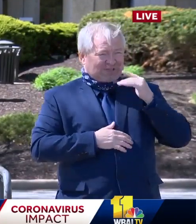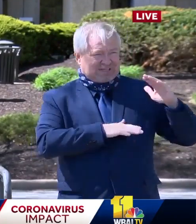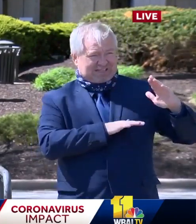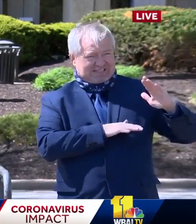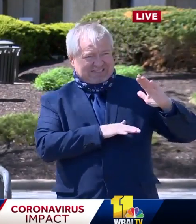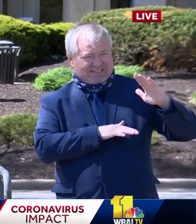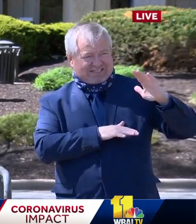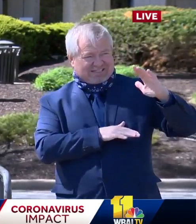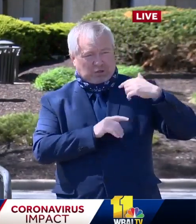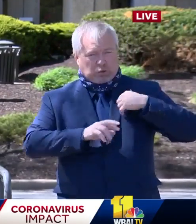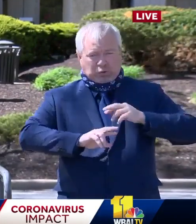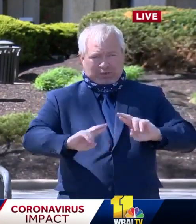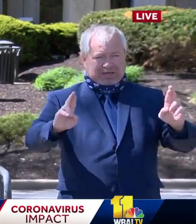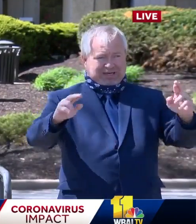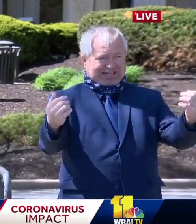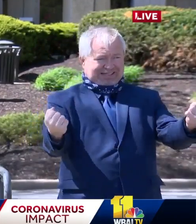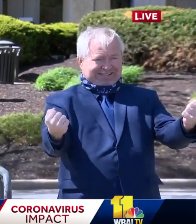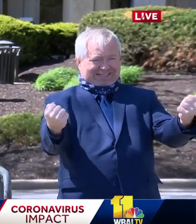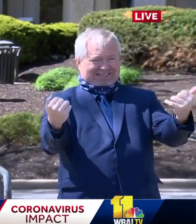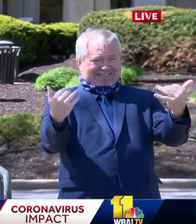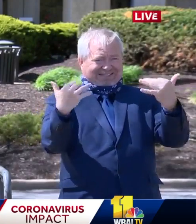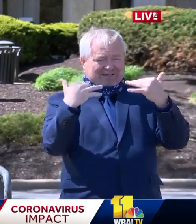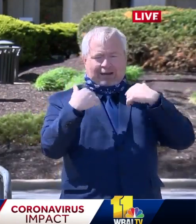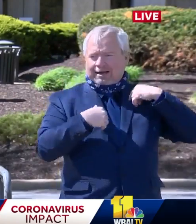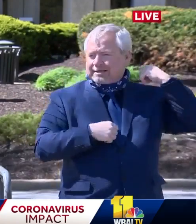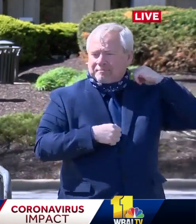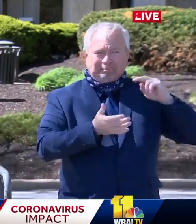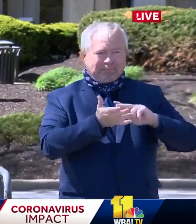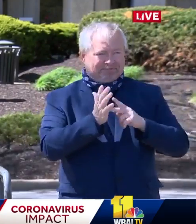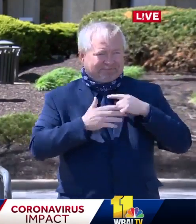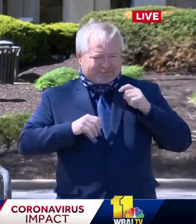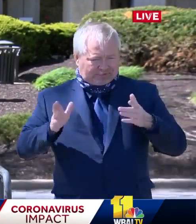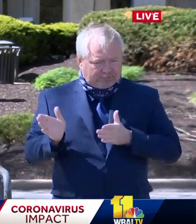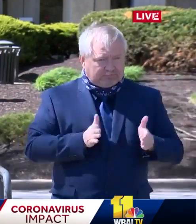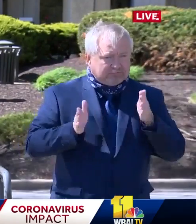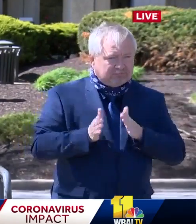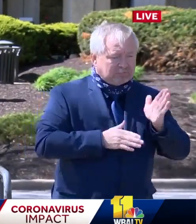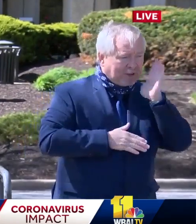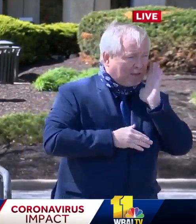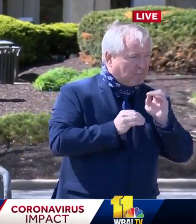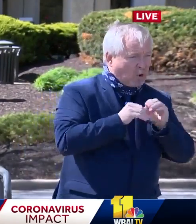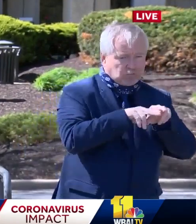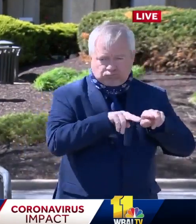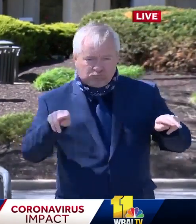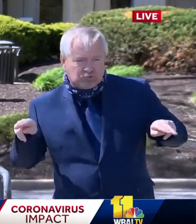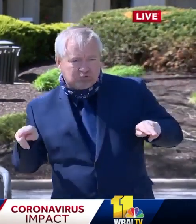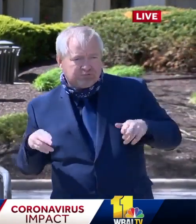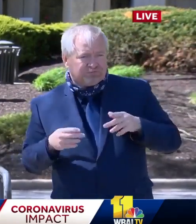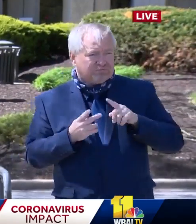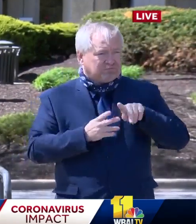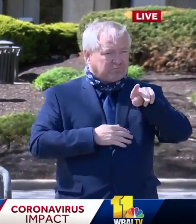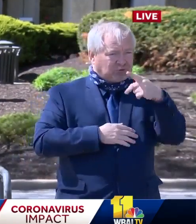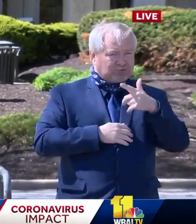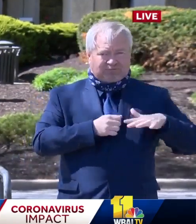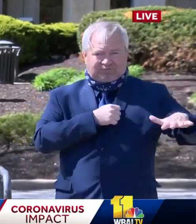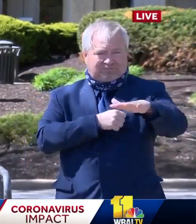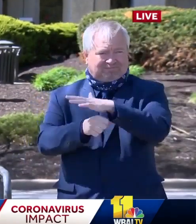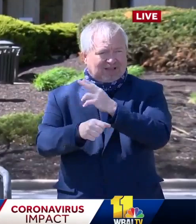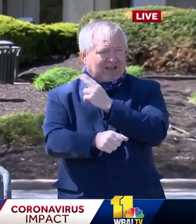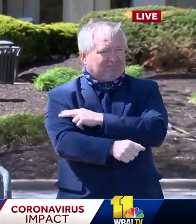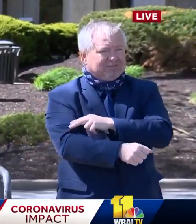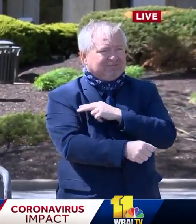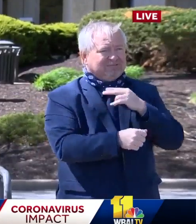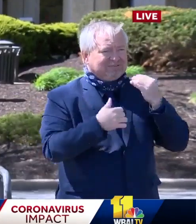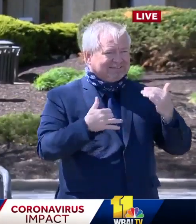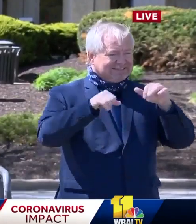need to expand hospital capacity. Prince George's County's infrastructure is new and transitioning. Uh, and so we knew that there would be a great need